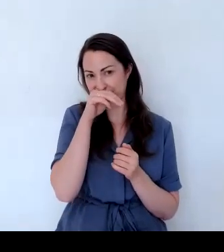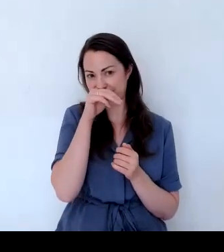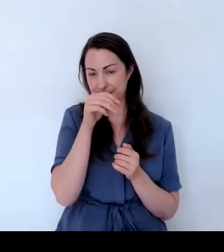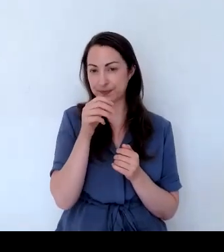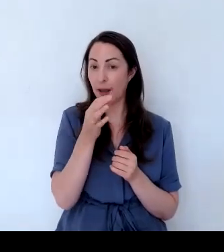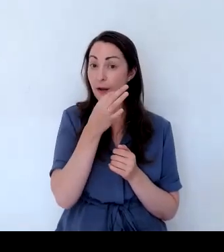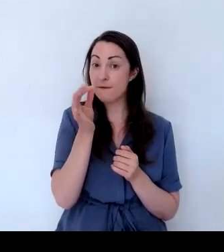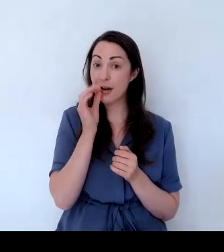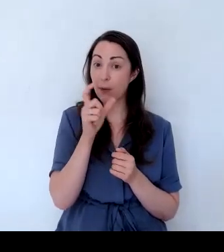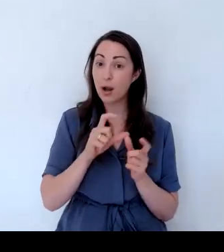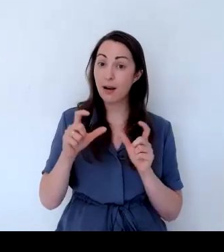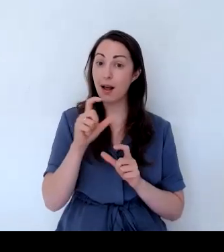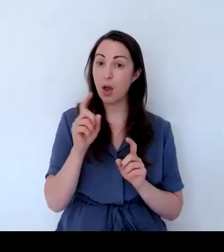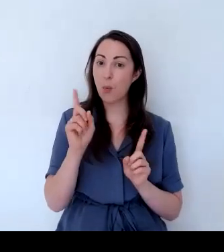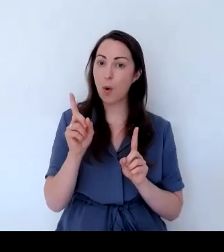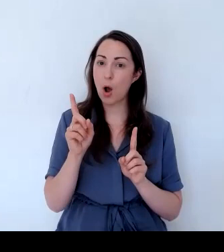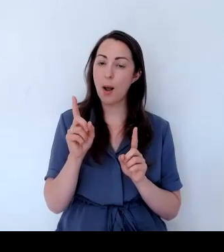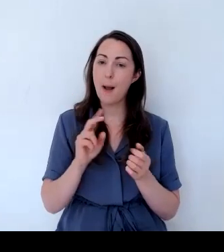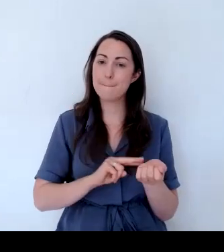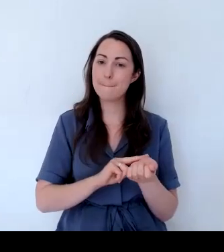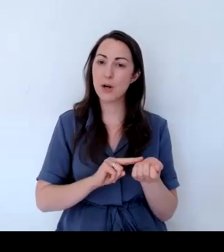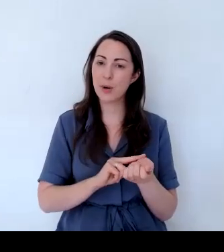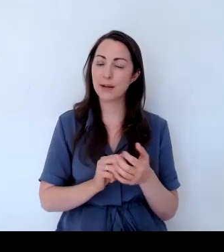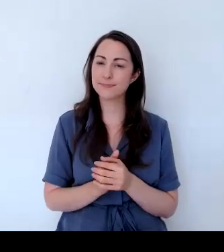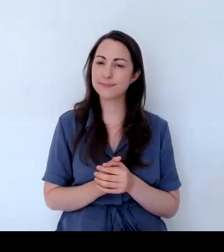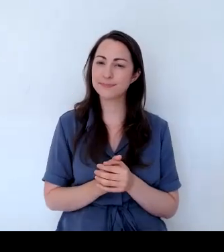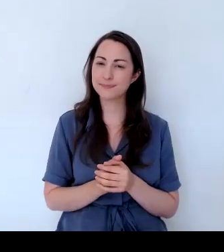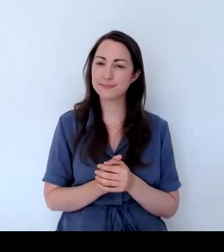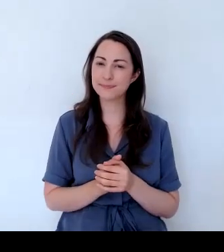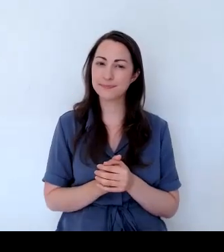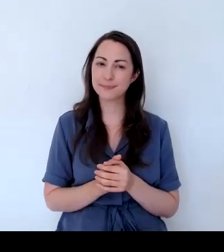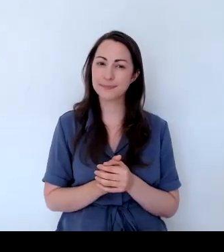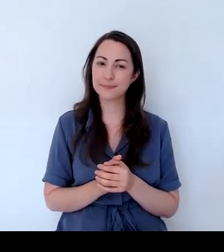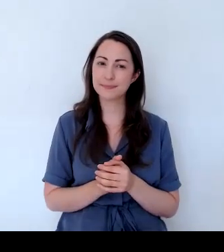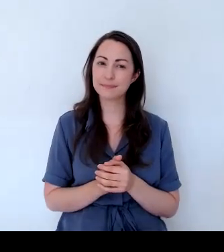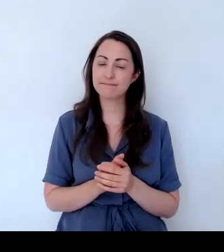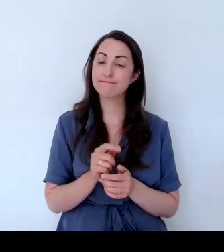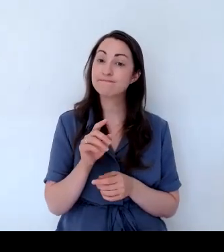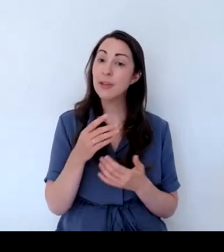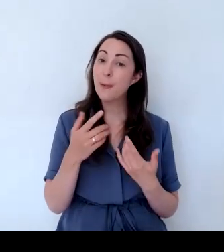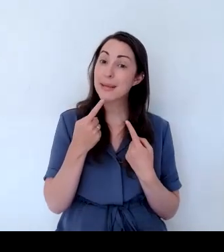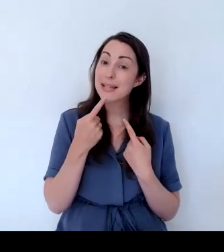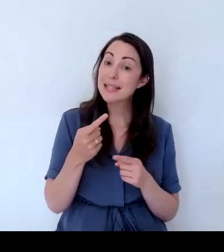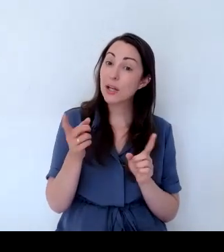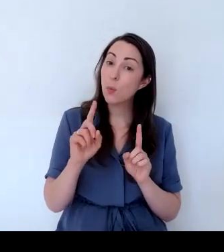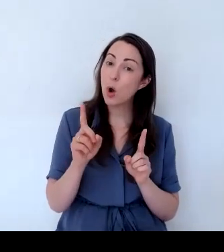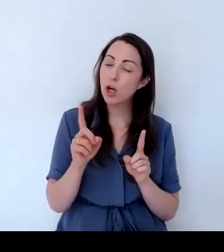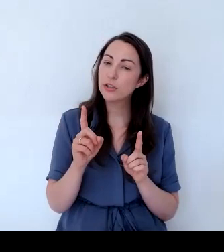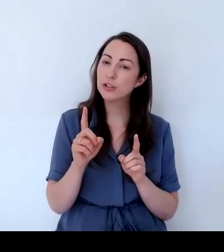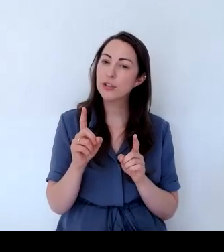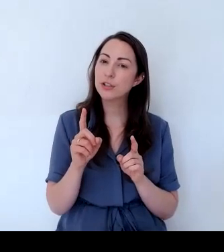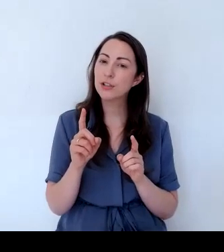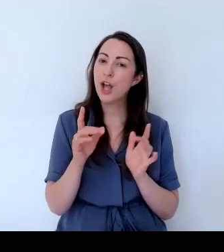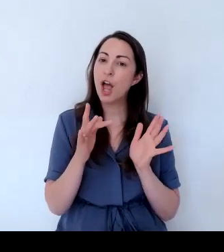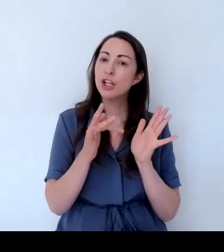It's said that Jesus' mother Mary put her